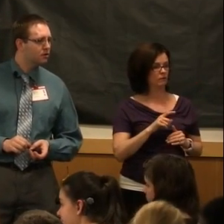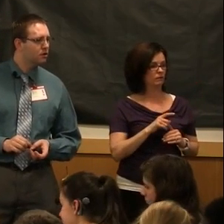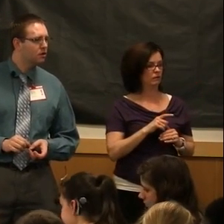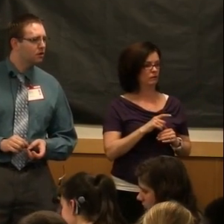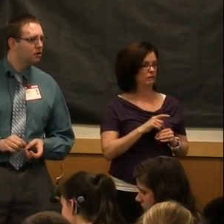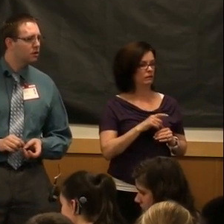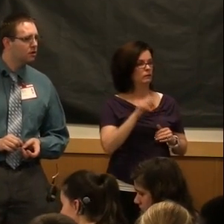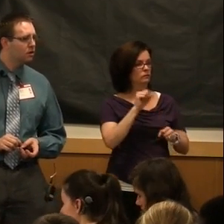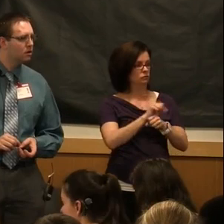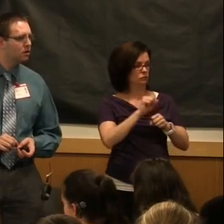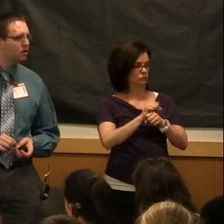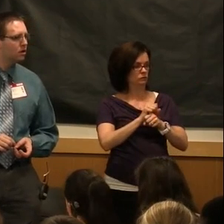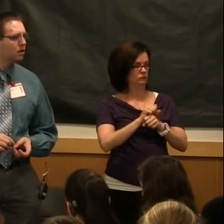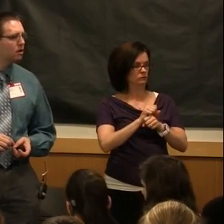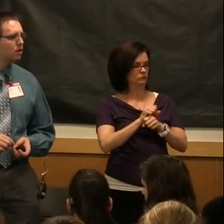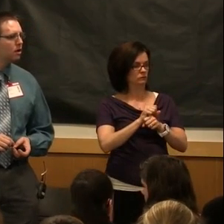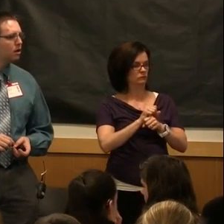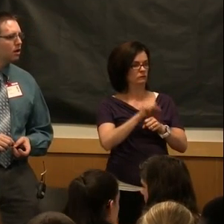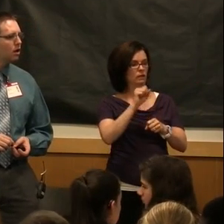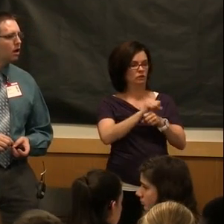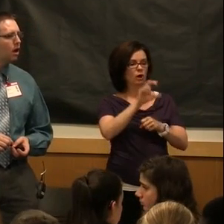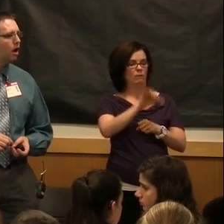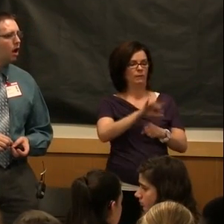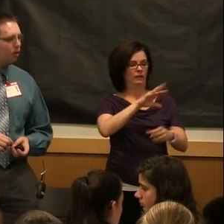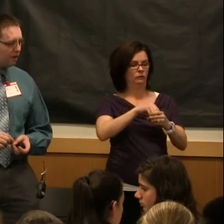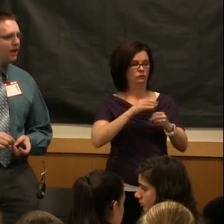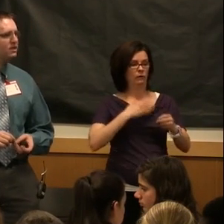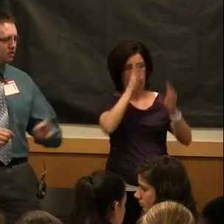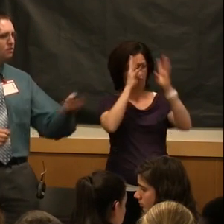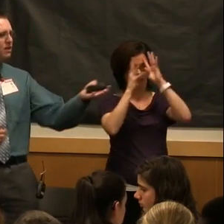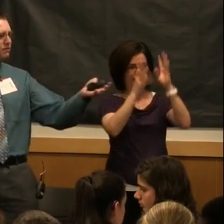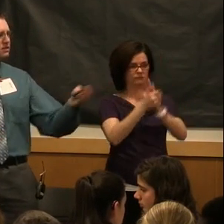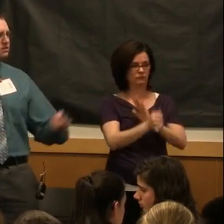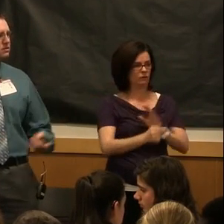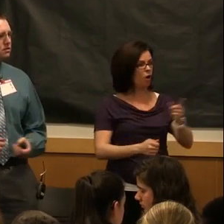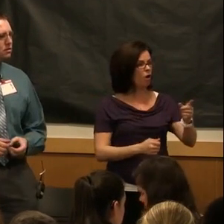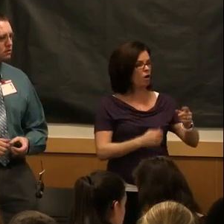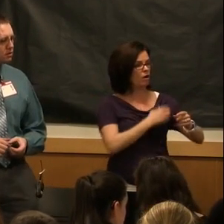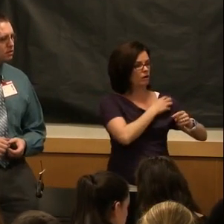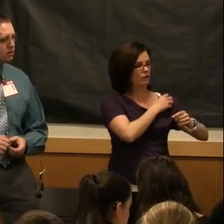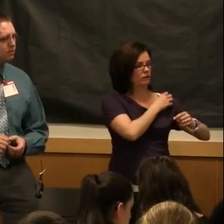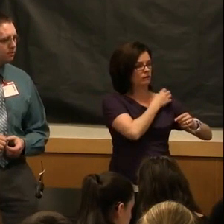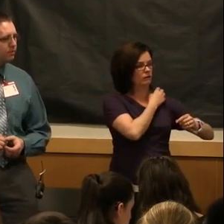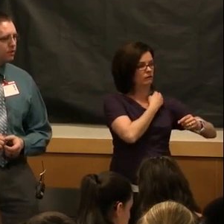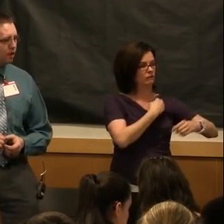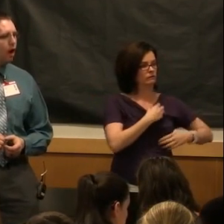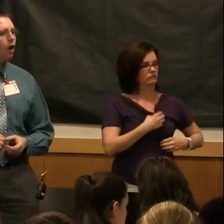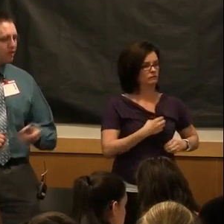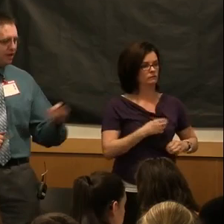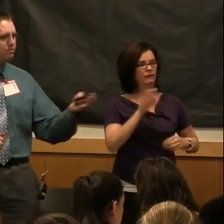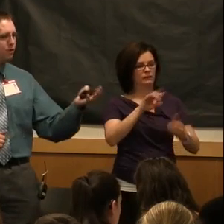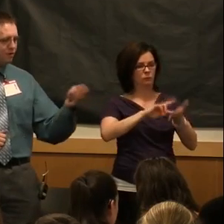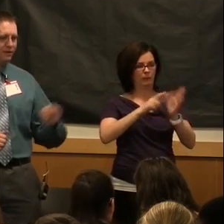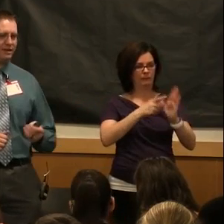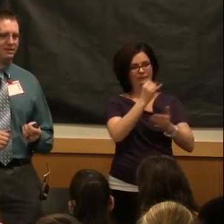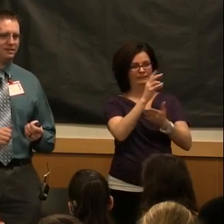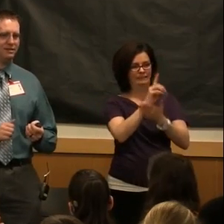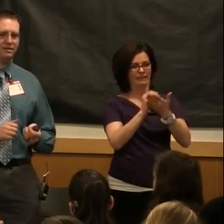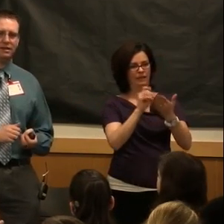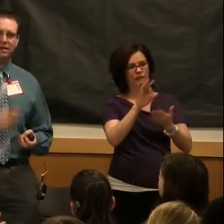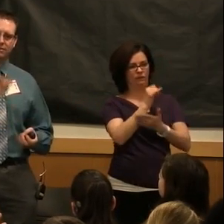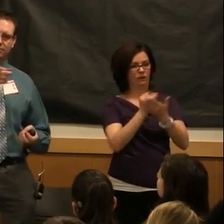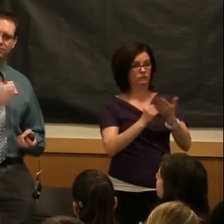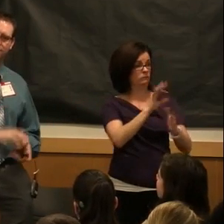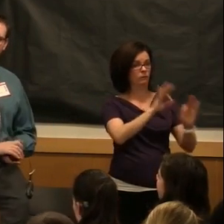a job that includes my career. Okay. So definitely. I mean, I do my job. Okay. Perfect.